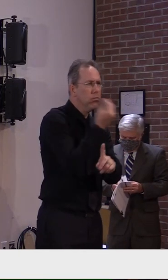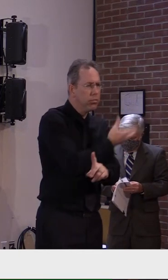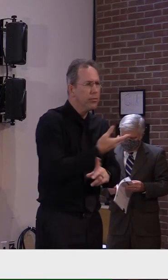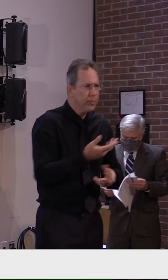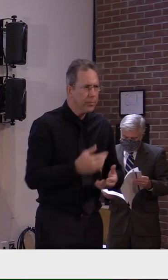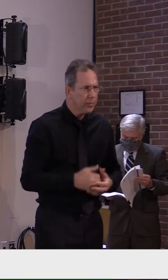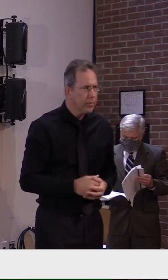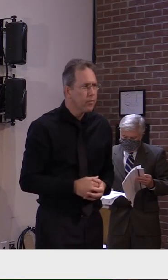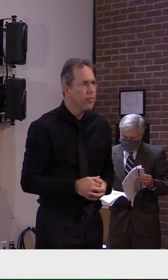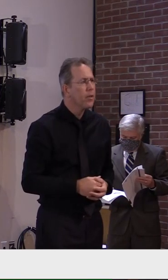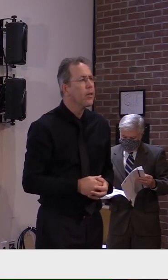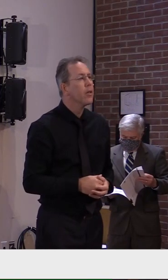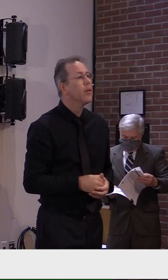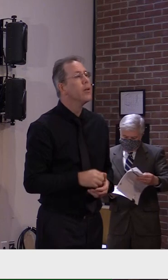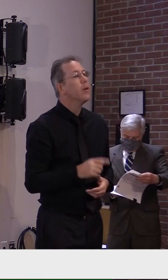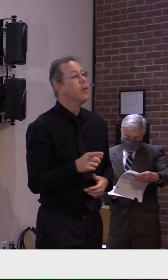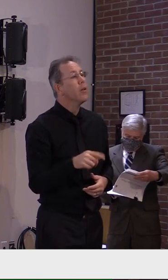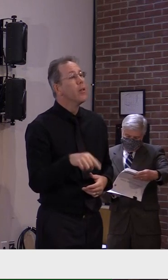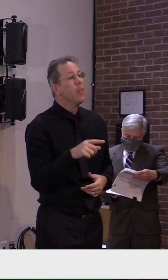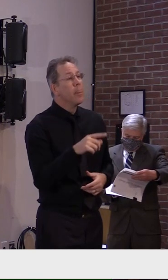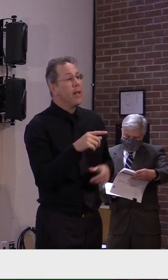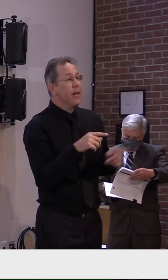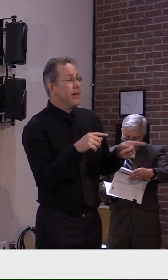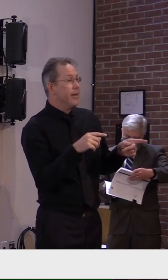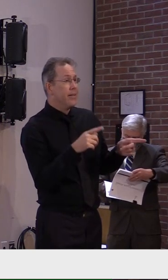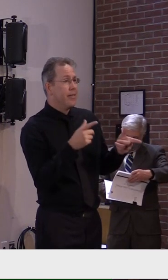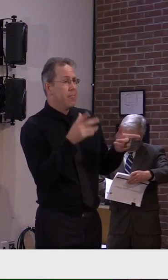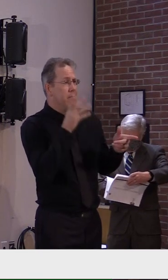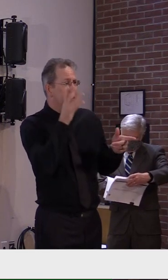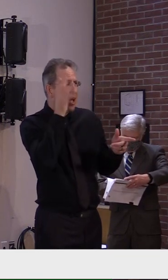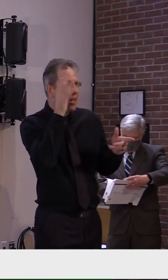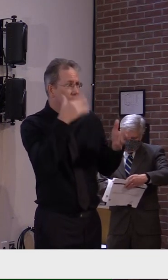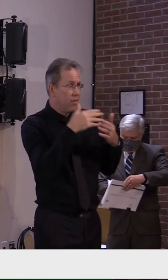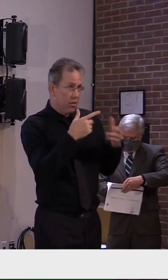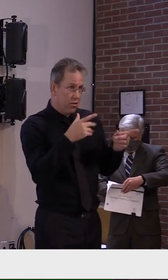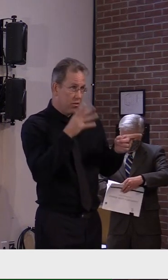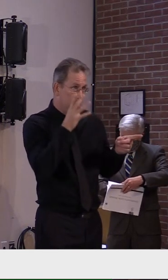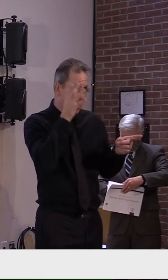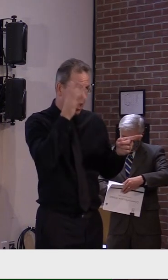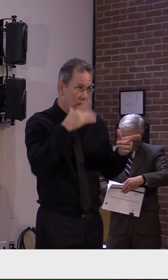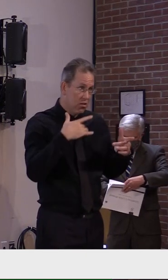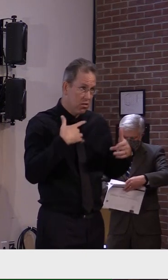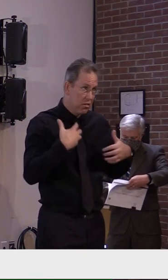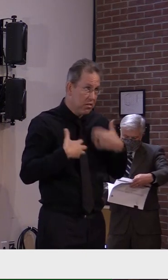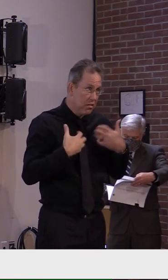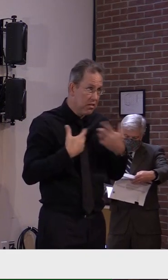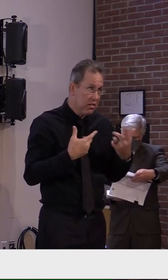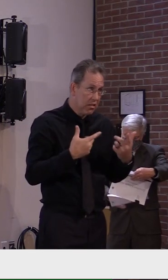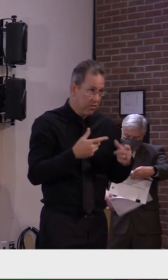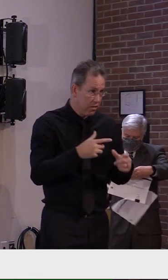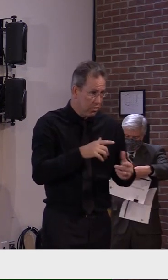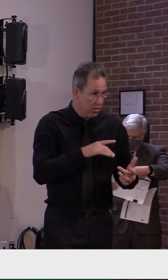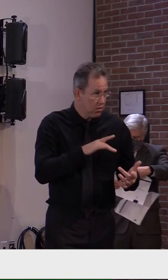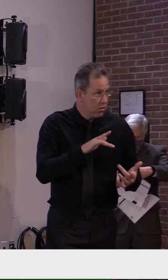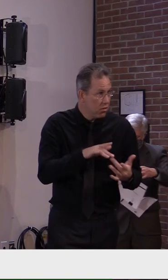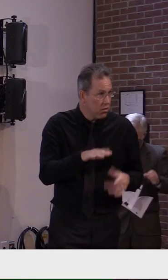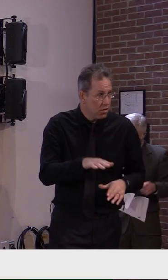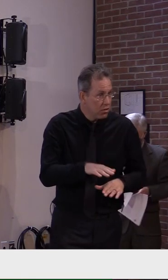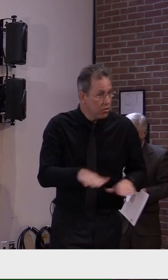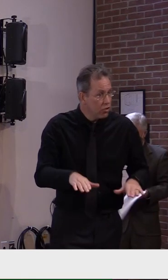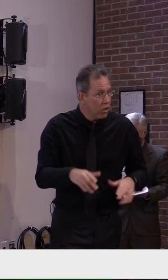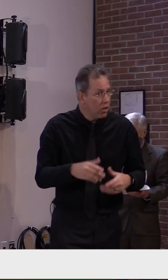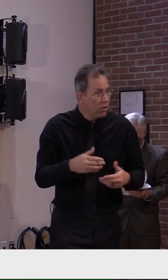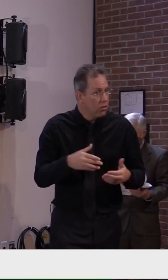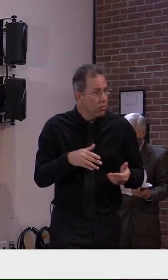you're talking about has tried to connect with the healthcare provider of that child because they would often